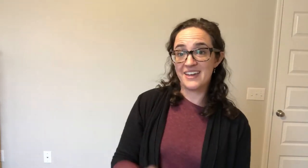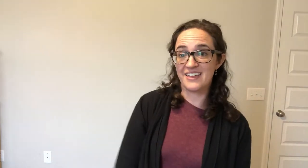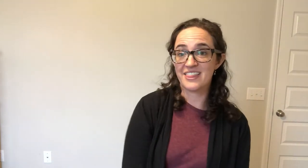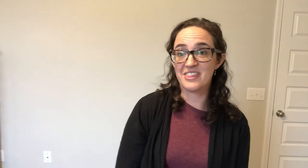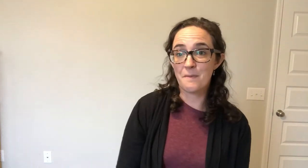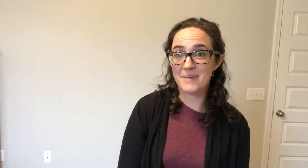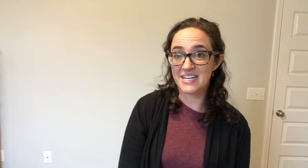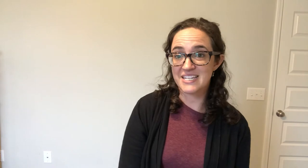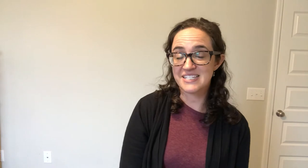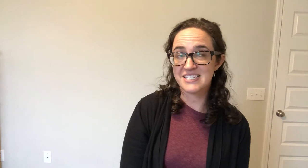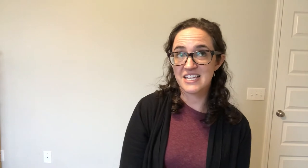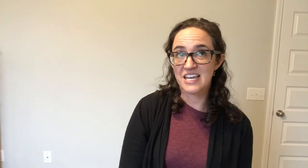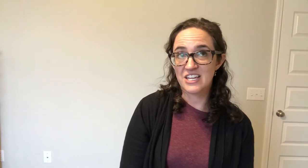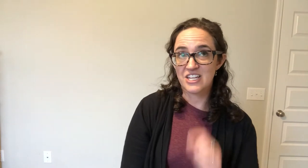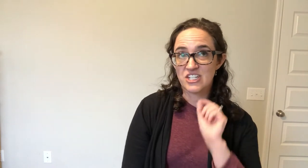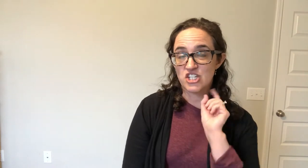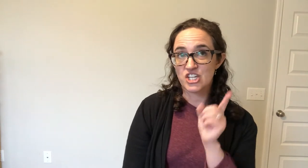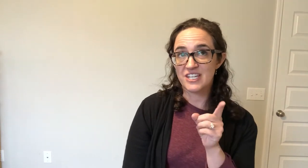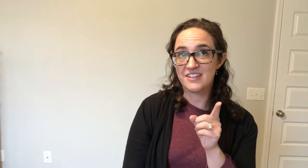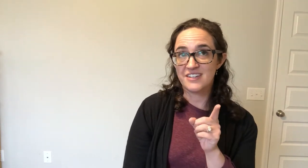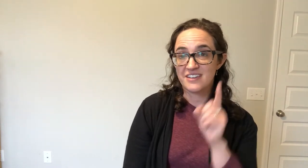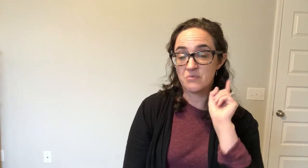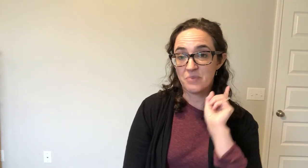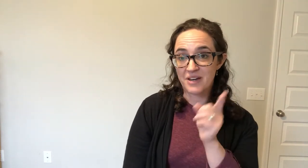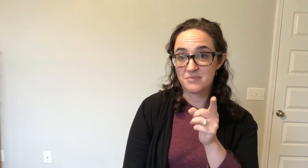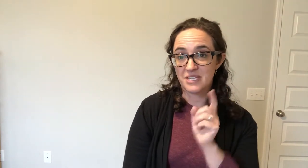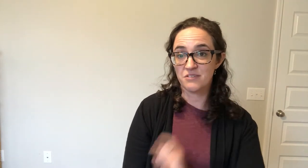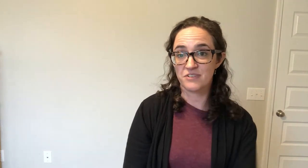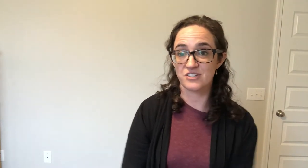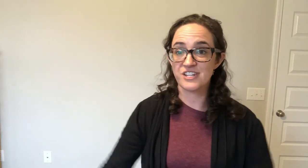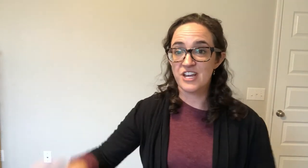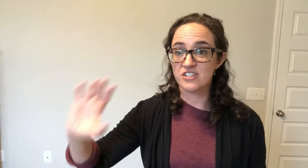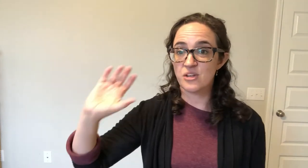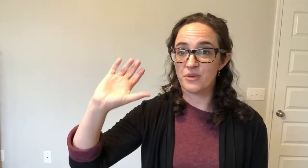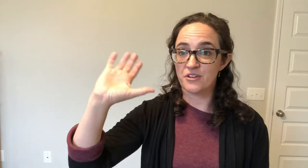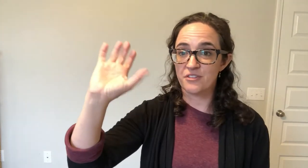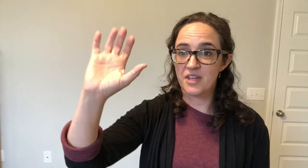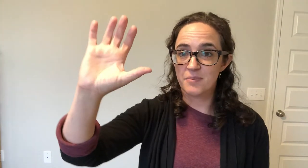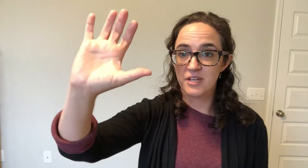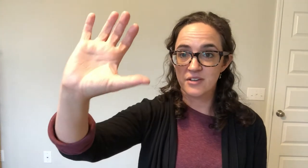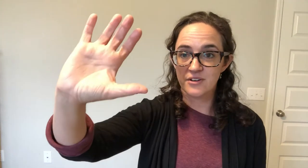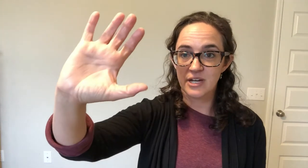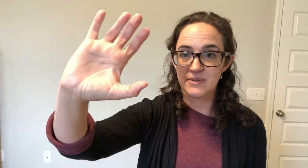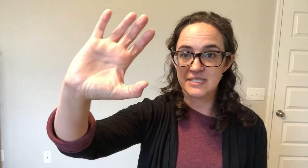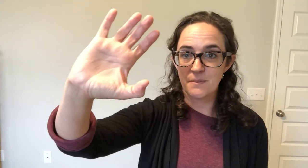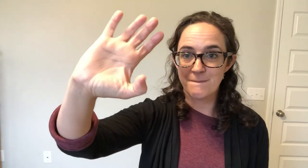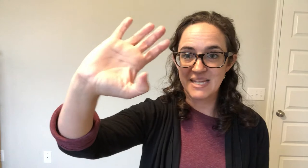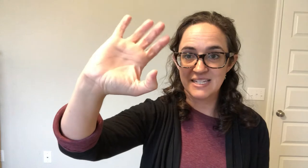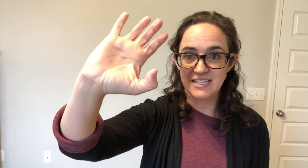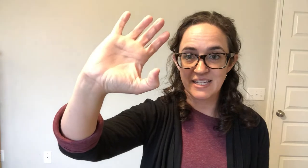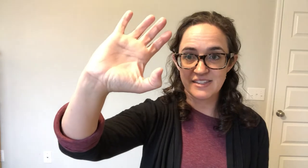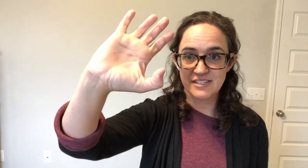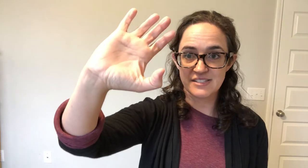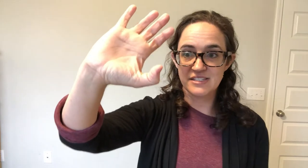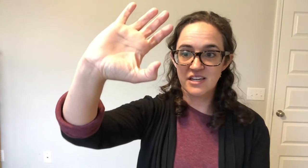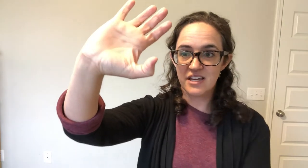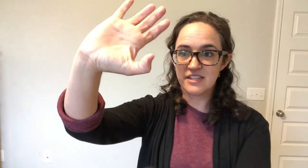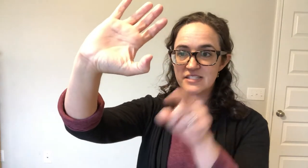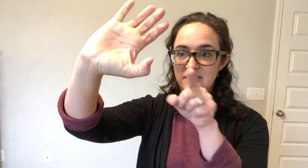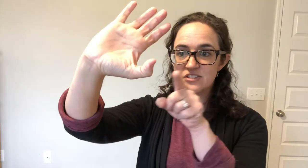the bunny's chin and bottom teeth first. So with your thumb you're going to bend it like this. This is